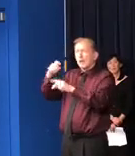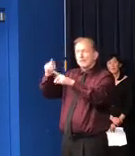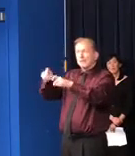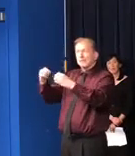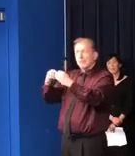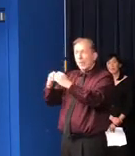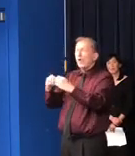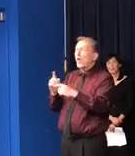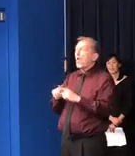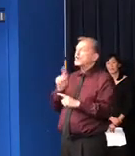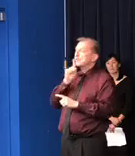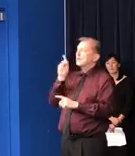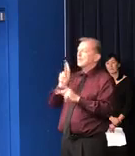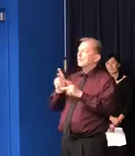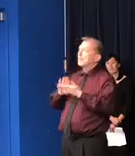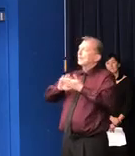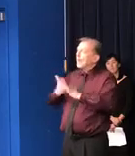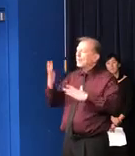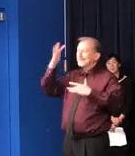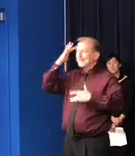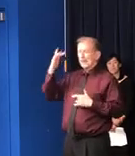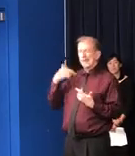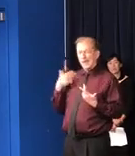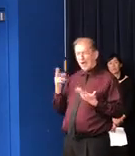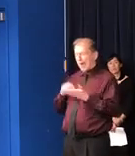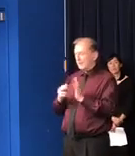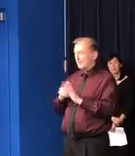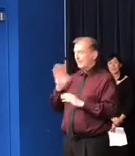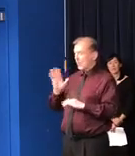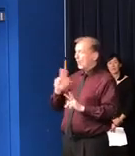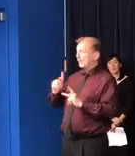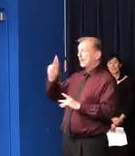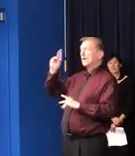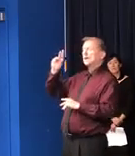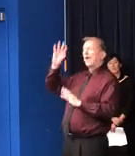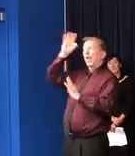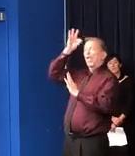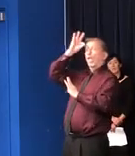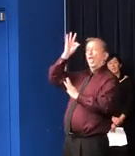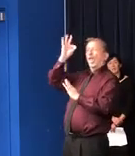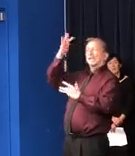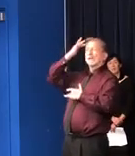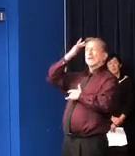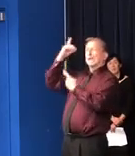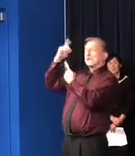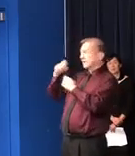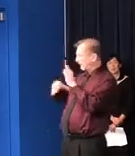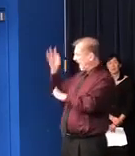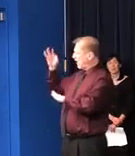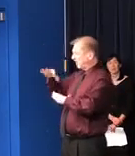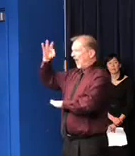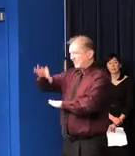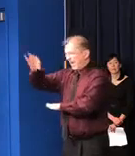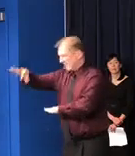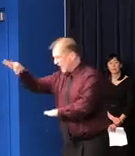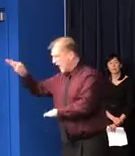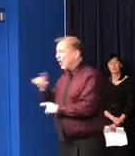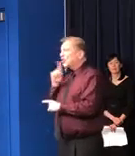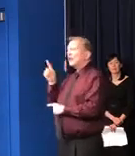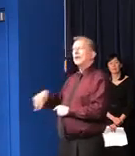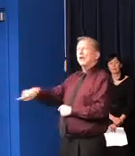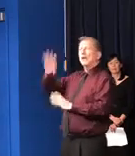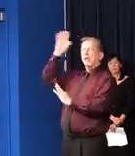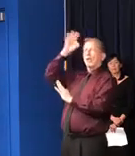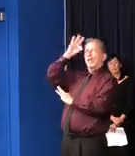because there are actually more cases or some combination of both? Let me add something on to your question and then I hurry answer it,